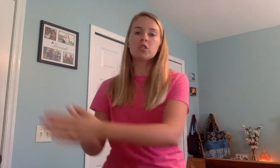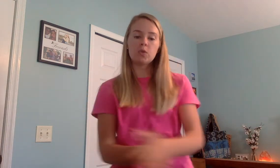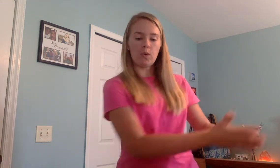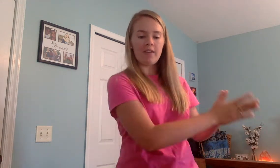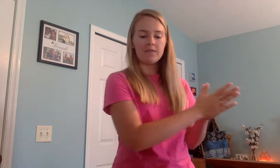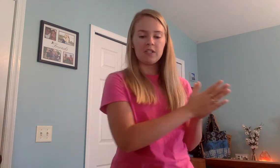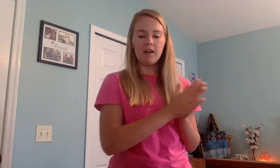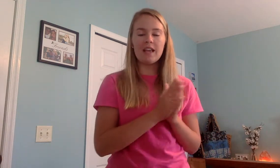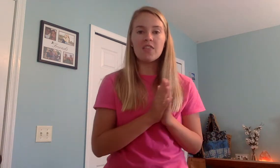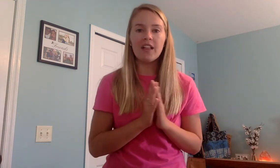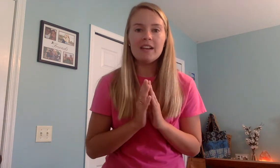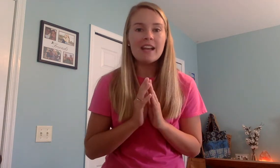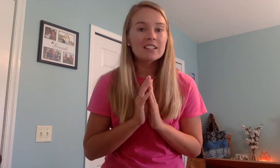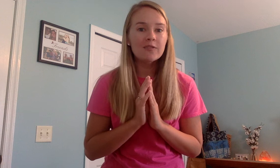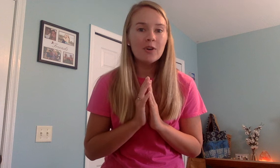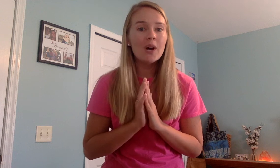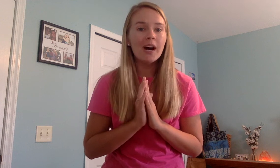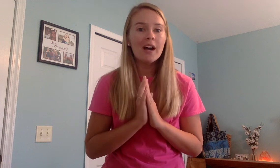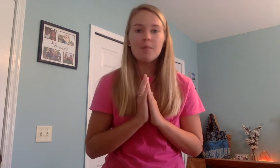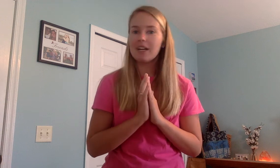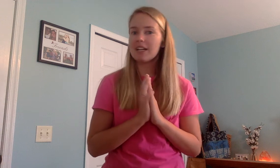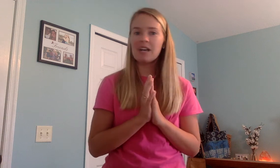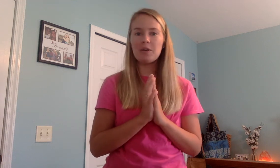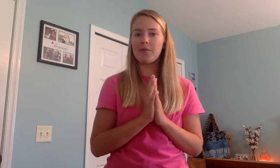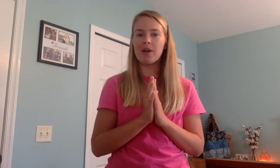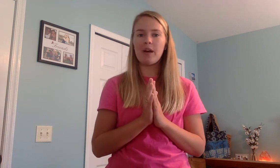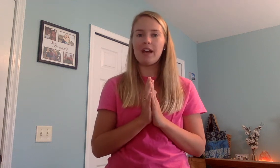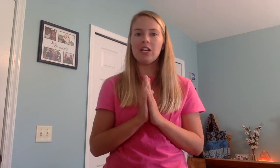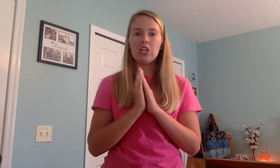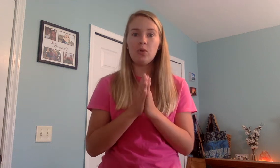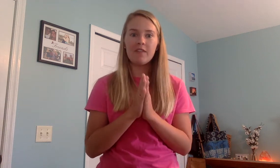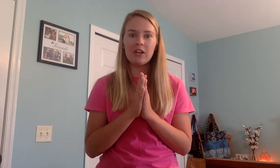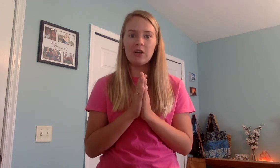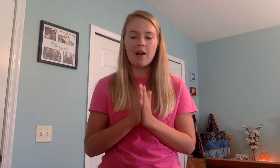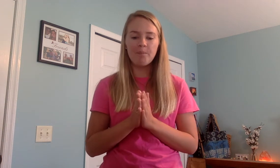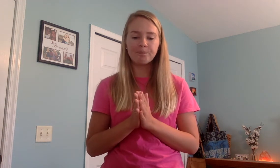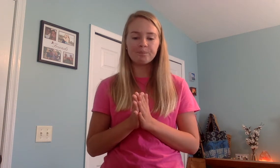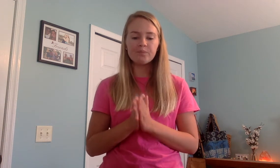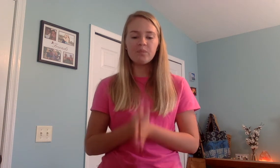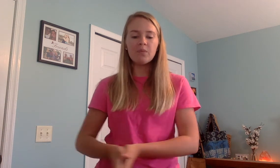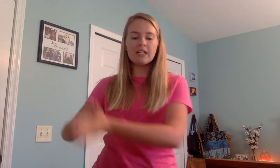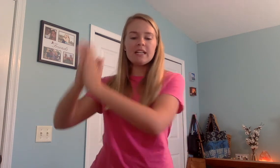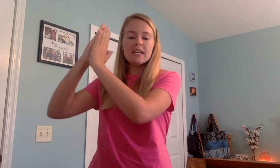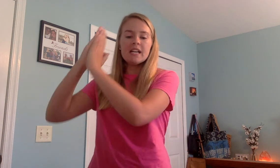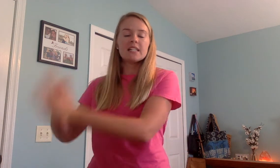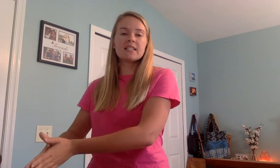Swift. All right, the next four, I'm not going to tell you it right away. You got to figure it out. Ready? S,